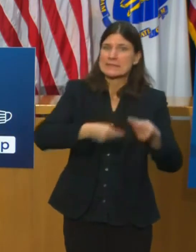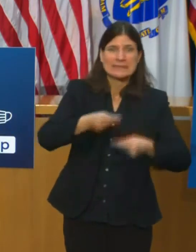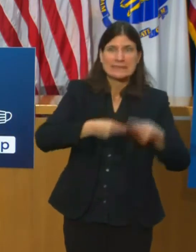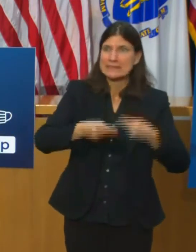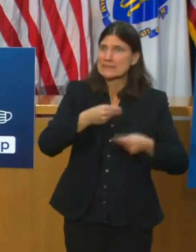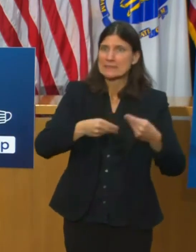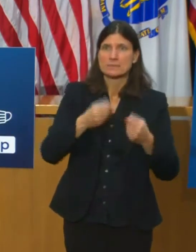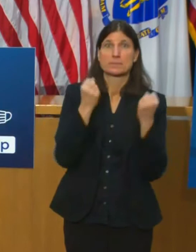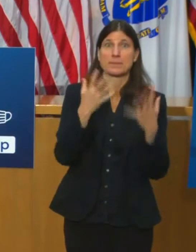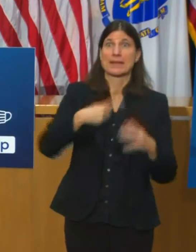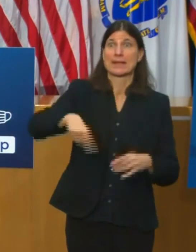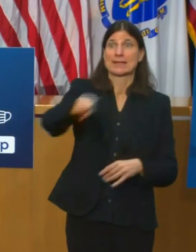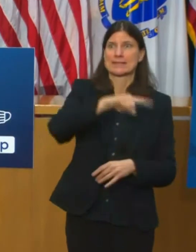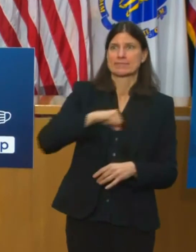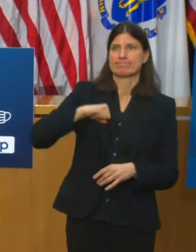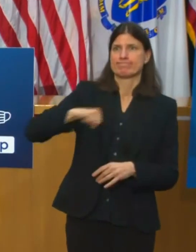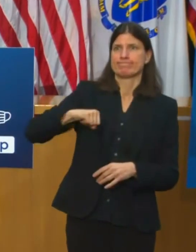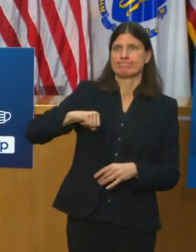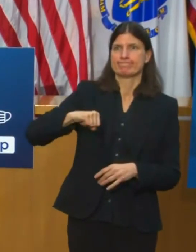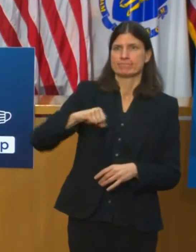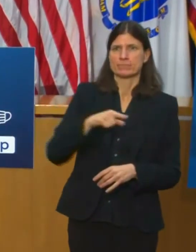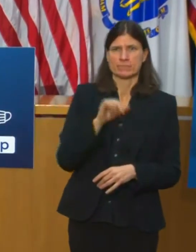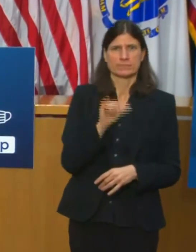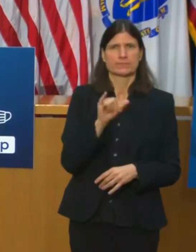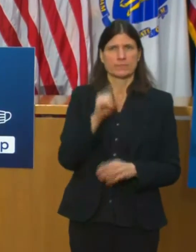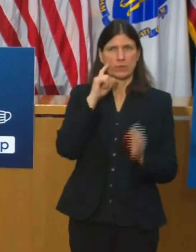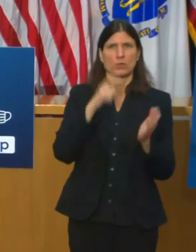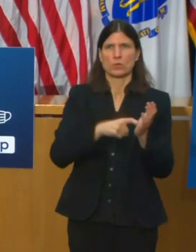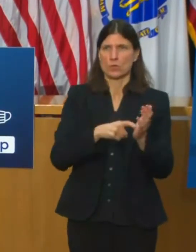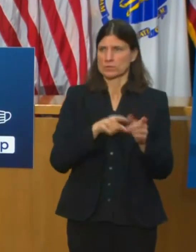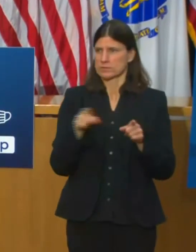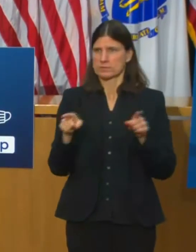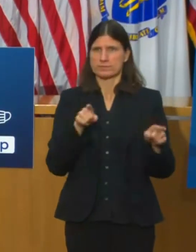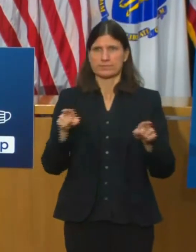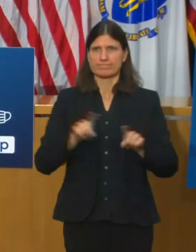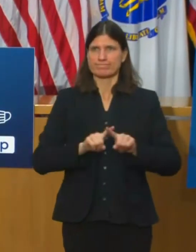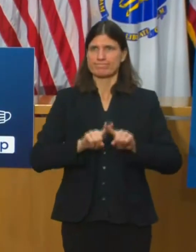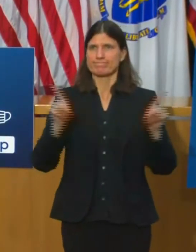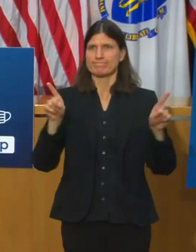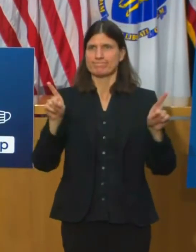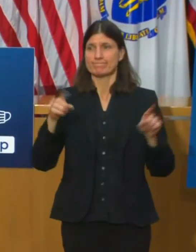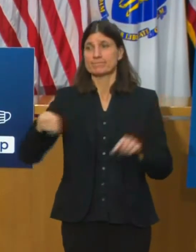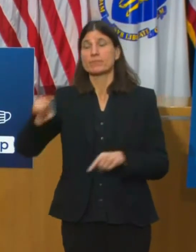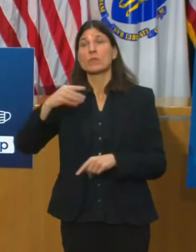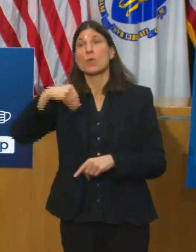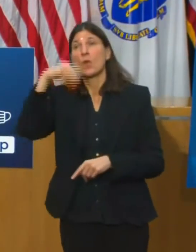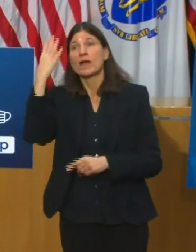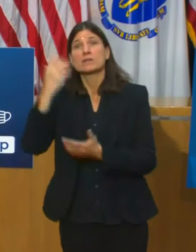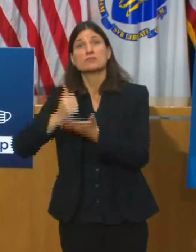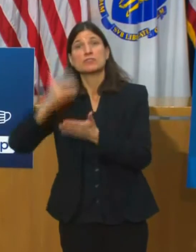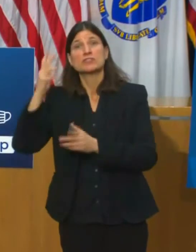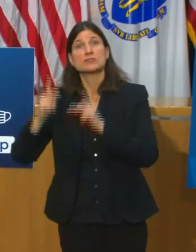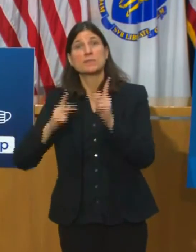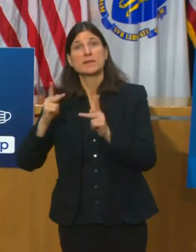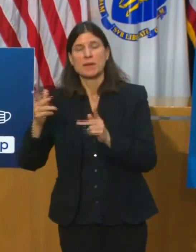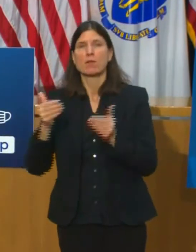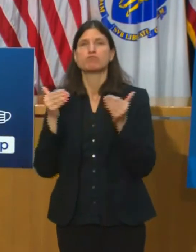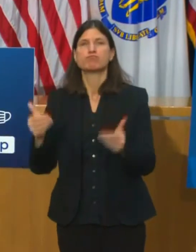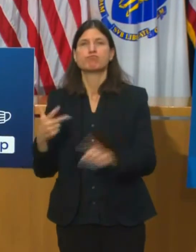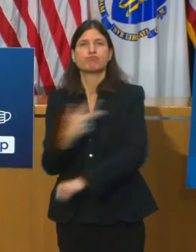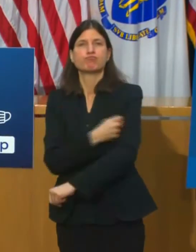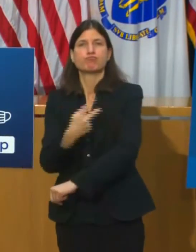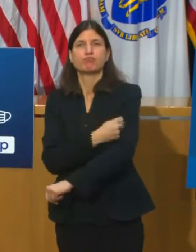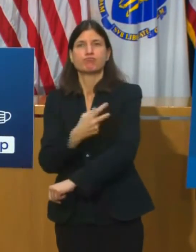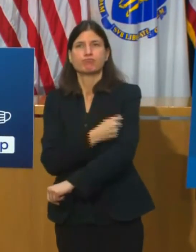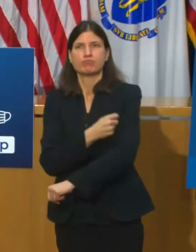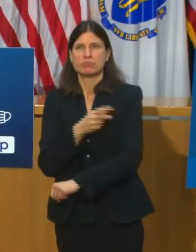who were taking a wait and see approach or more hesitant. Whereas the 47% early adopters, if you would, were